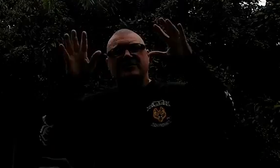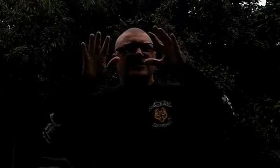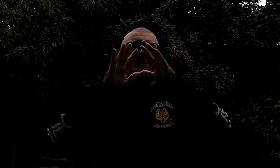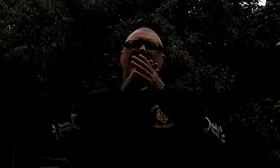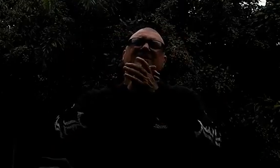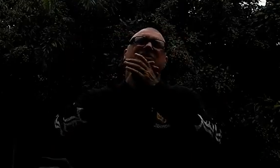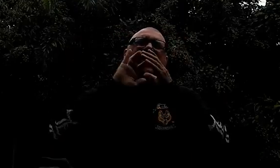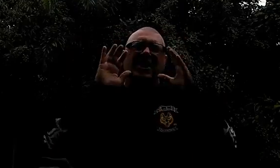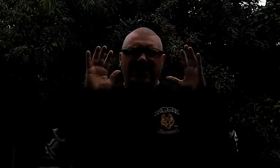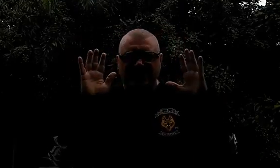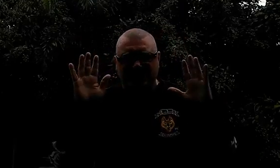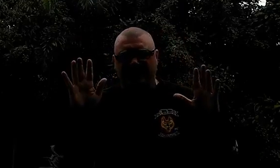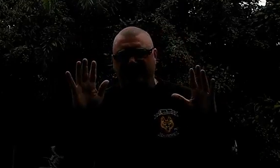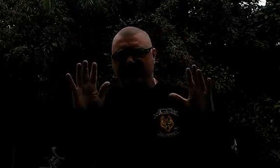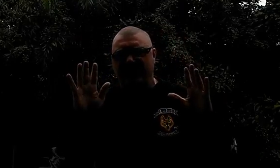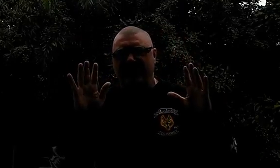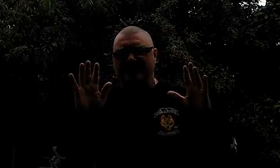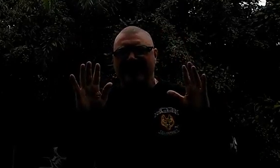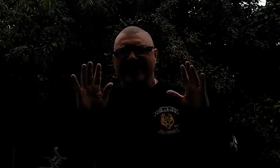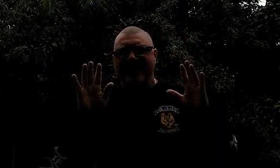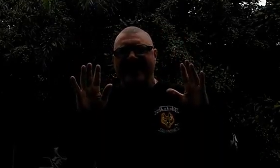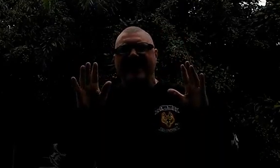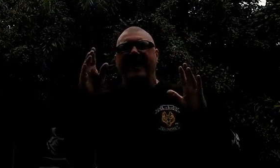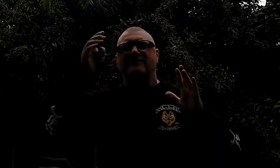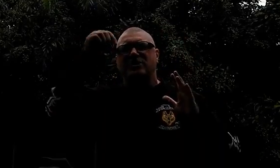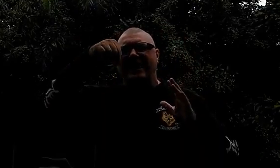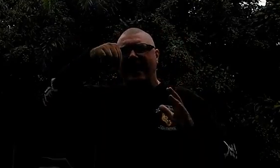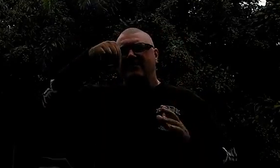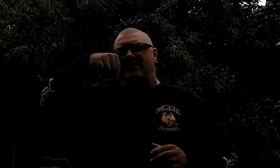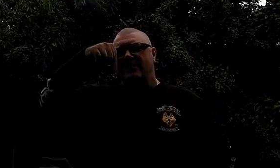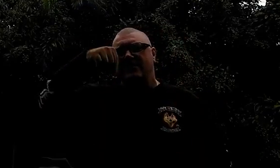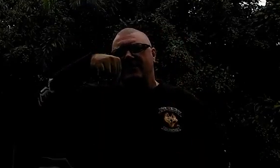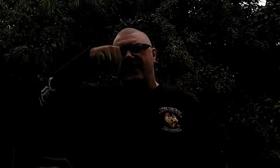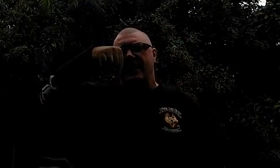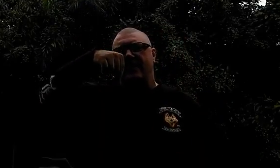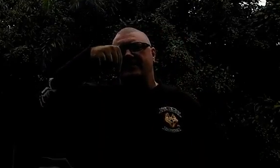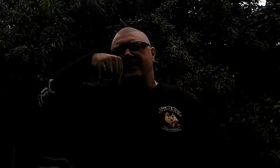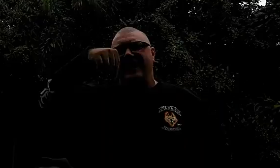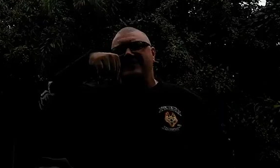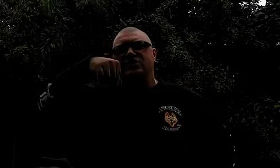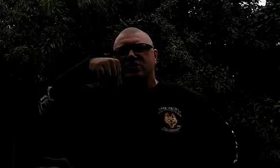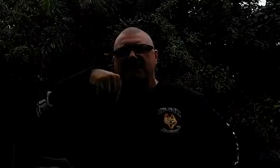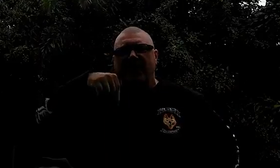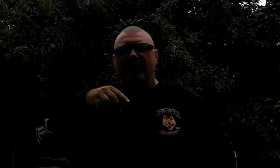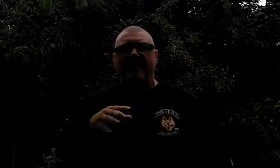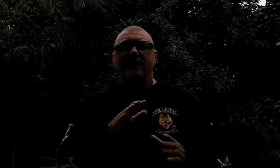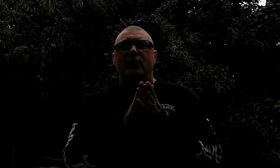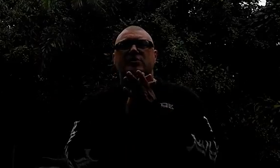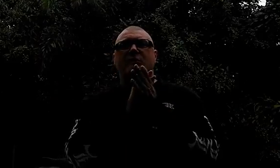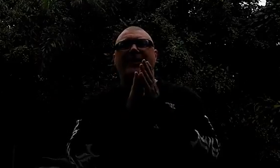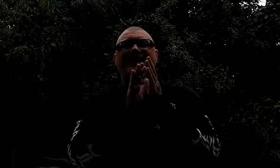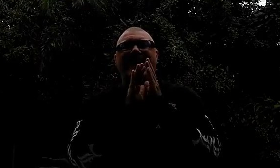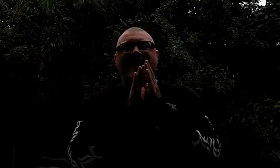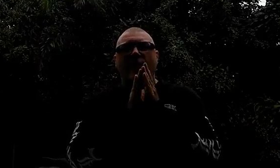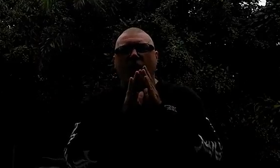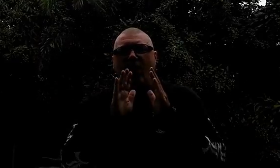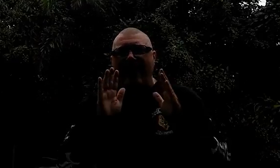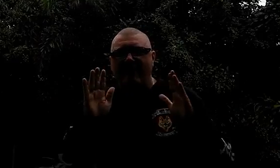footers, a ton of stuff for you guys, yeah. Check out the letter just below here, which will lay all out